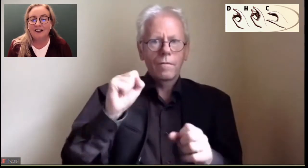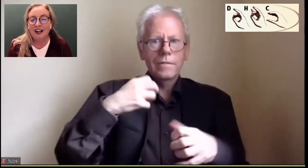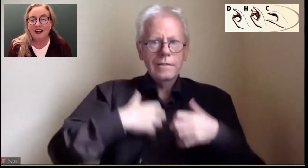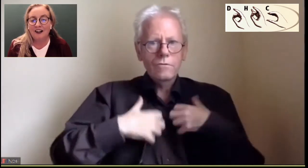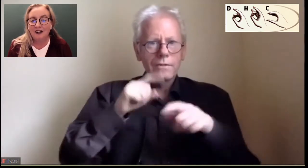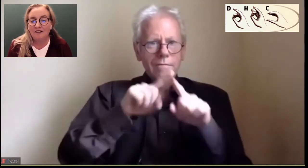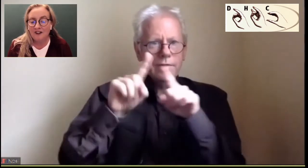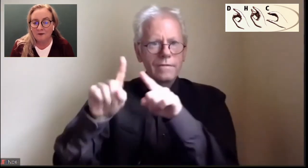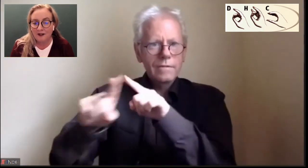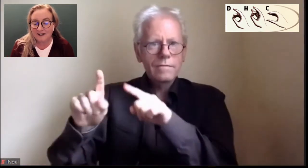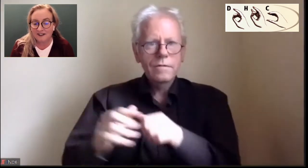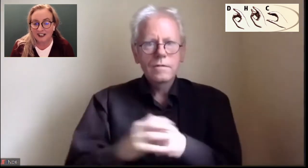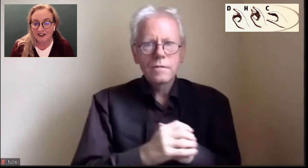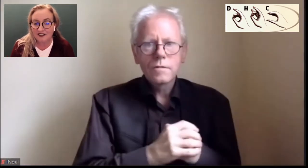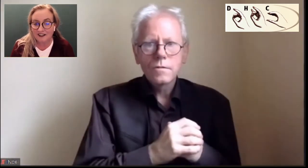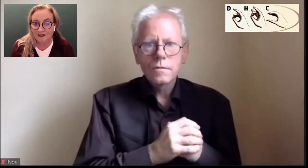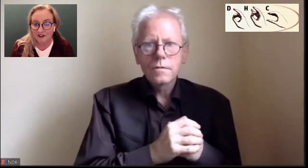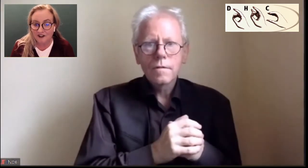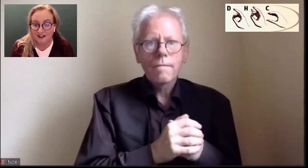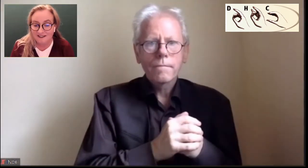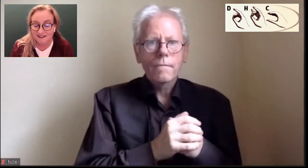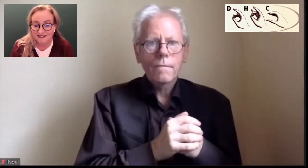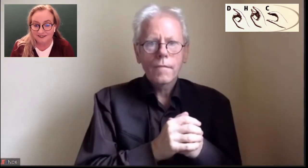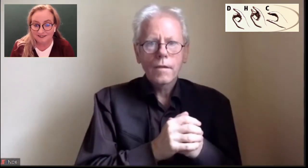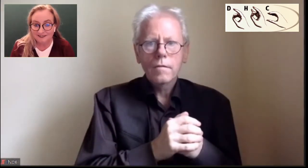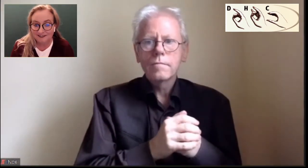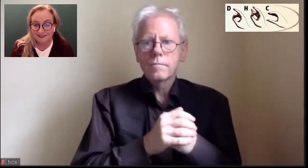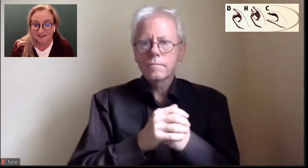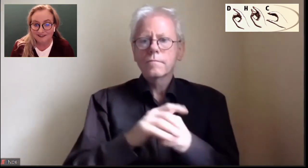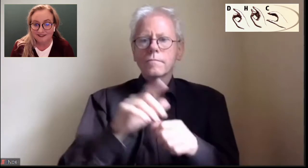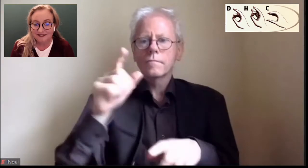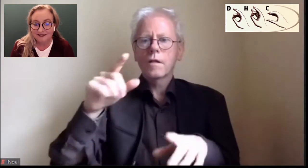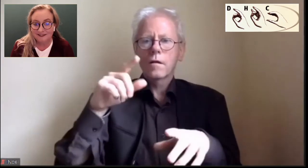There are a range of presentations of interest.